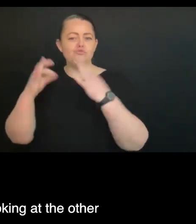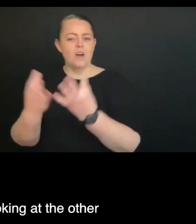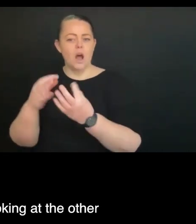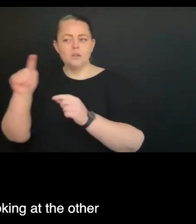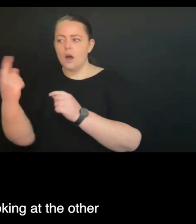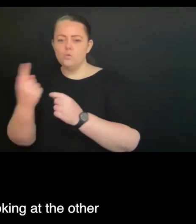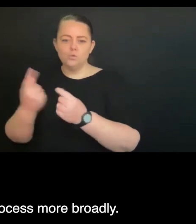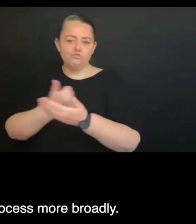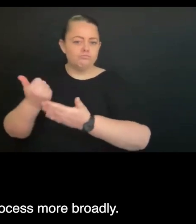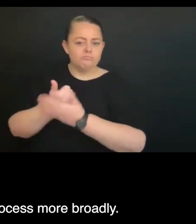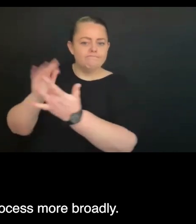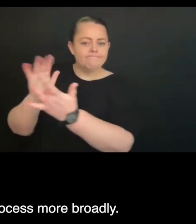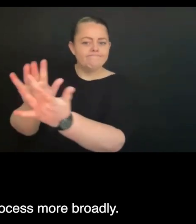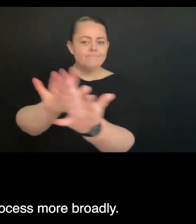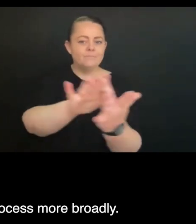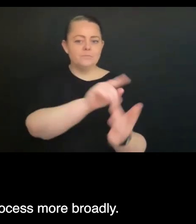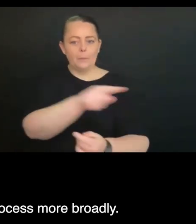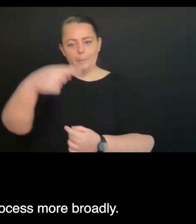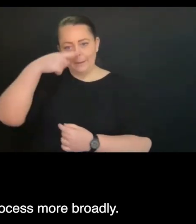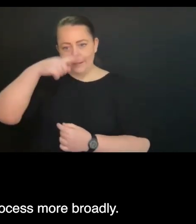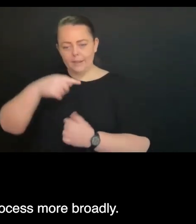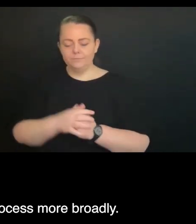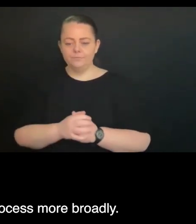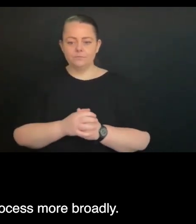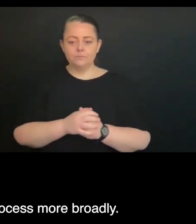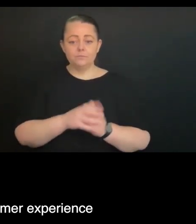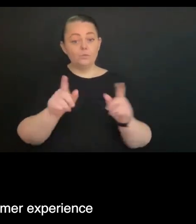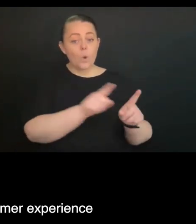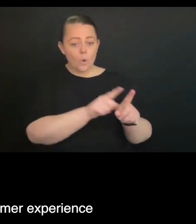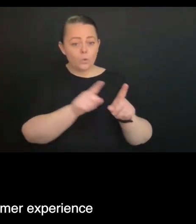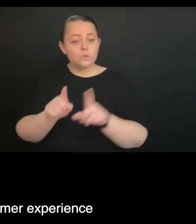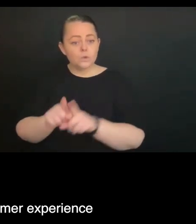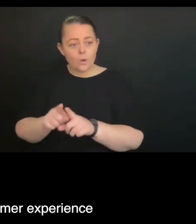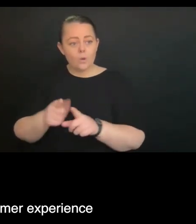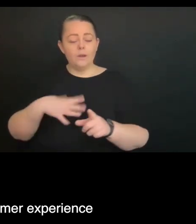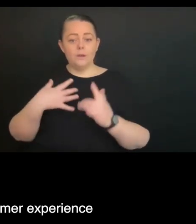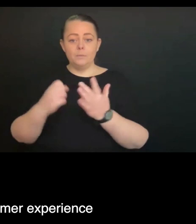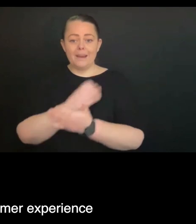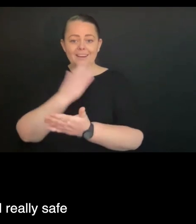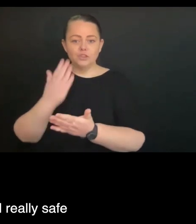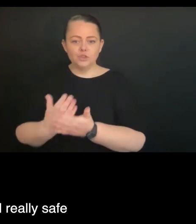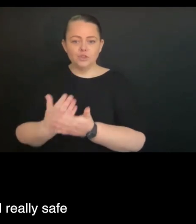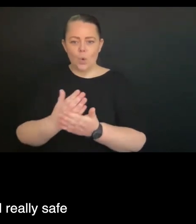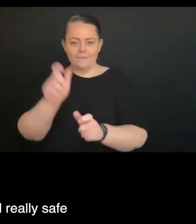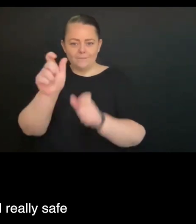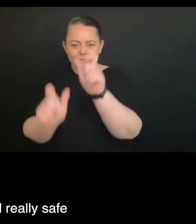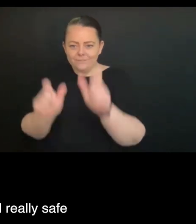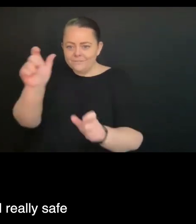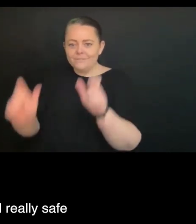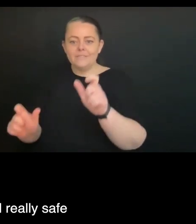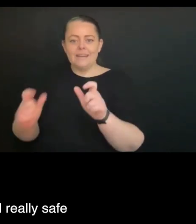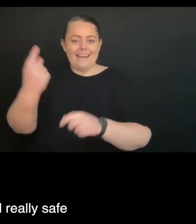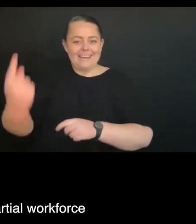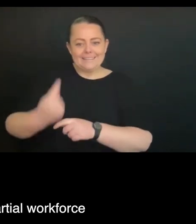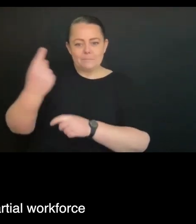the looking at the other information that's feeding into that process more broadly. So again, the independent consumer experience interviews, where people